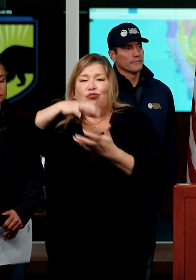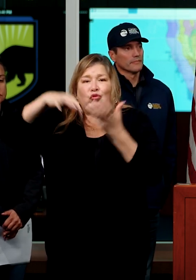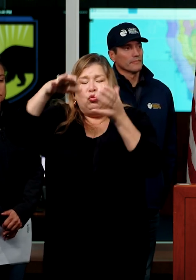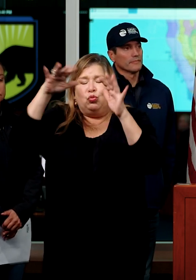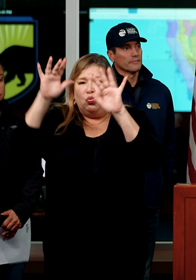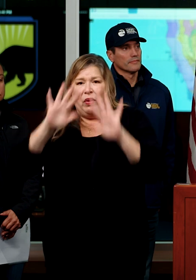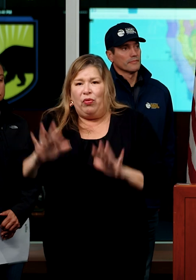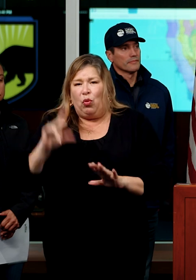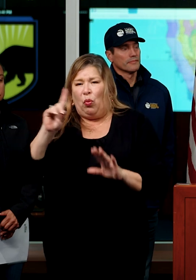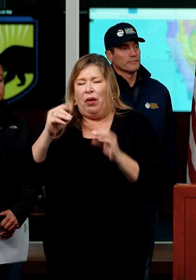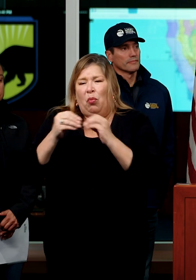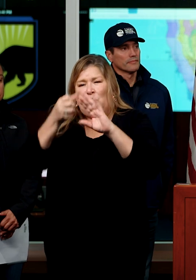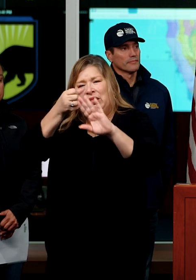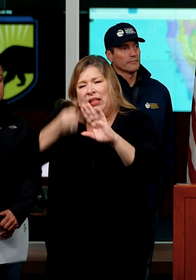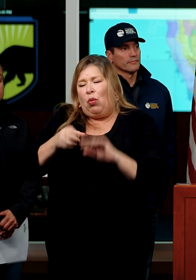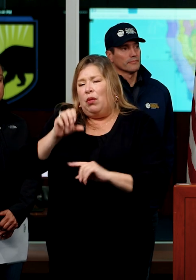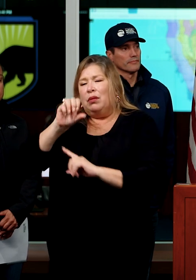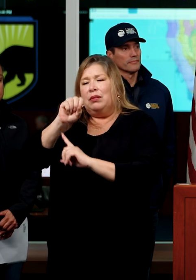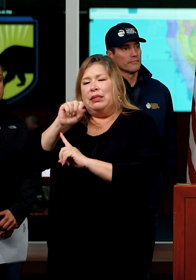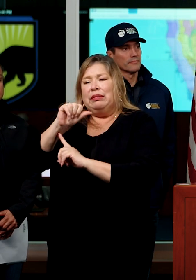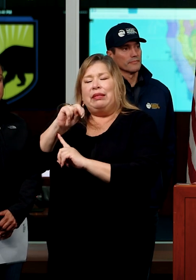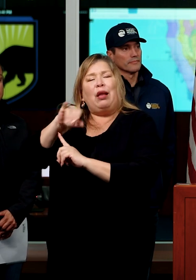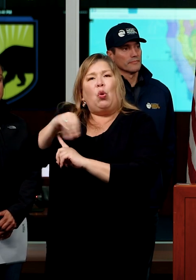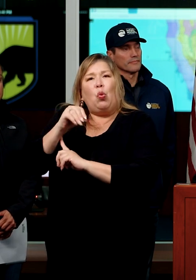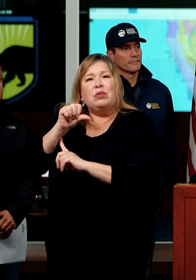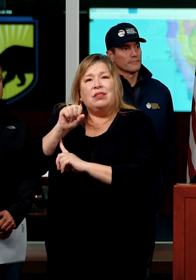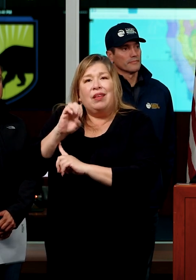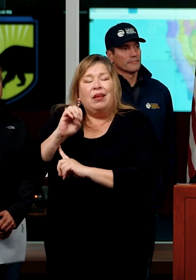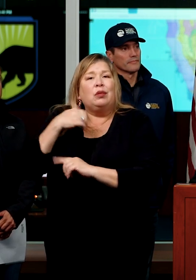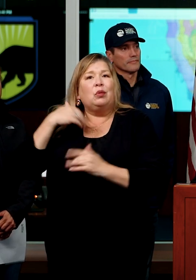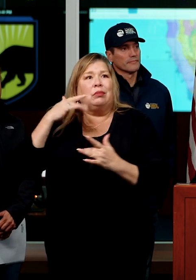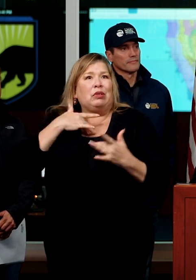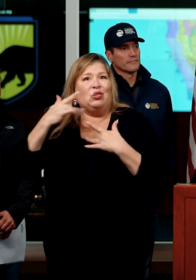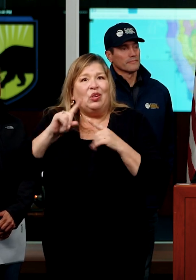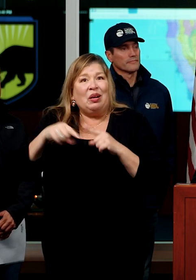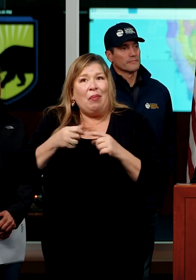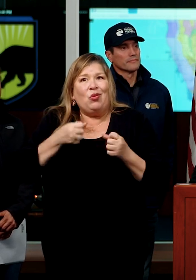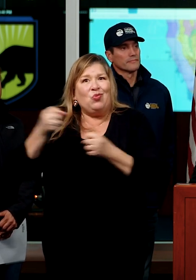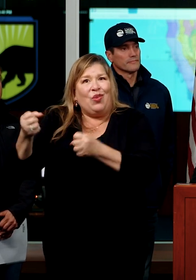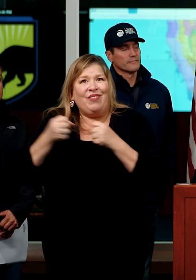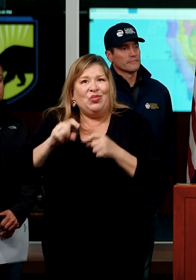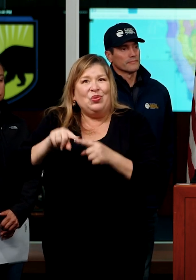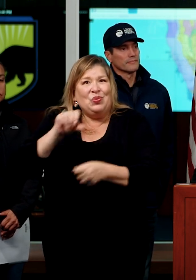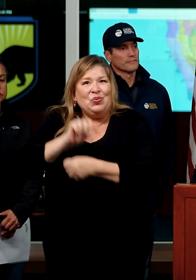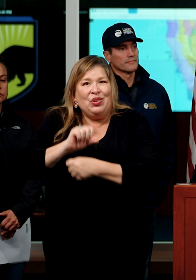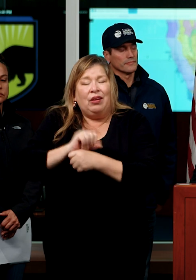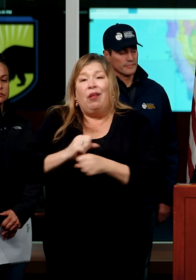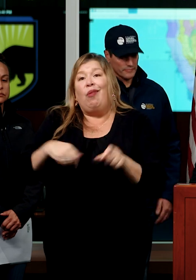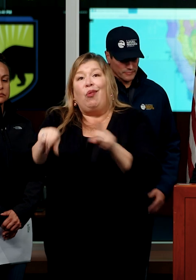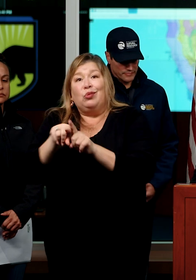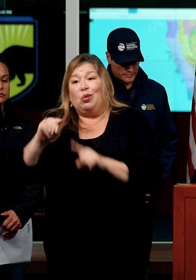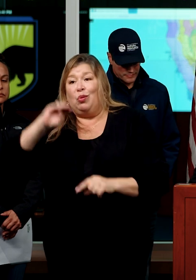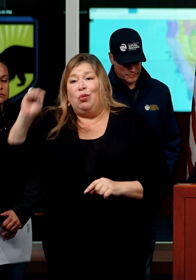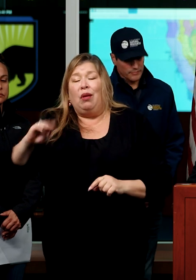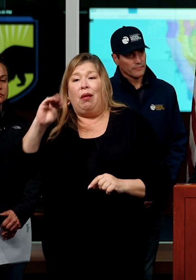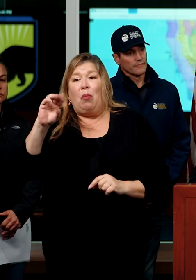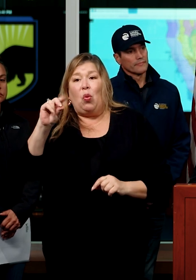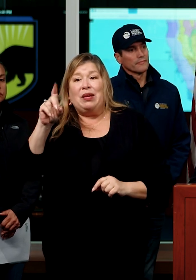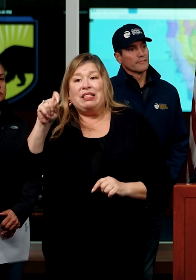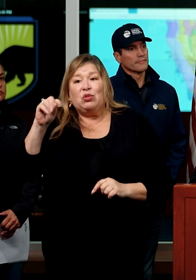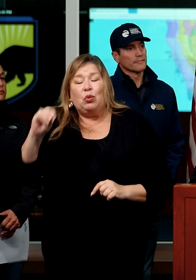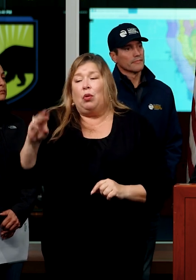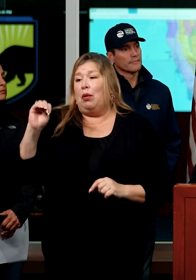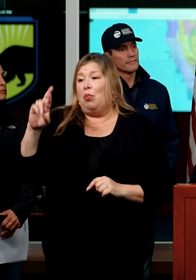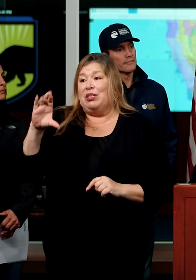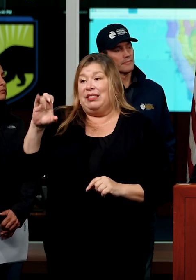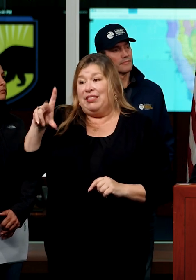area, um, particularly around commute time, uh, could be particularly challenging. Obviously the Modesto area, Merced and others, uh,